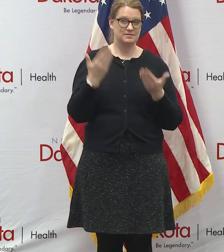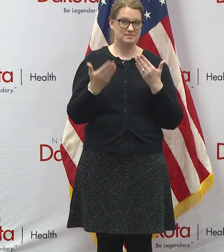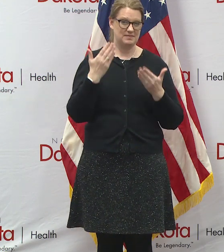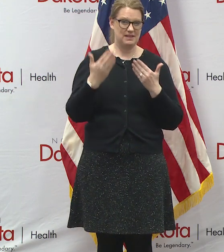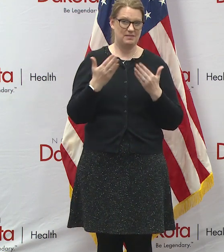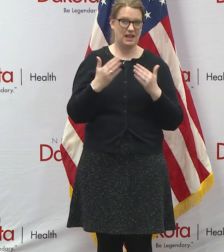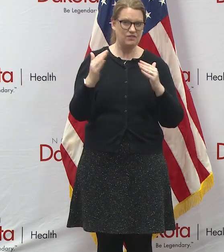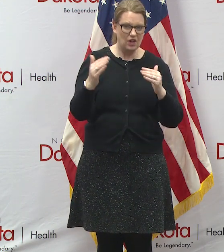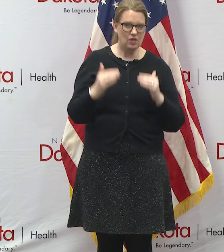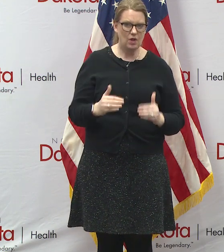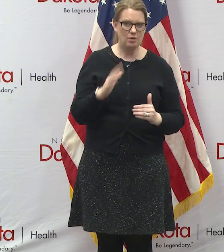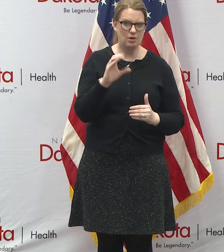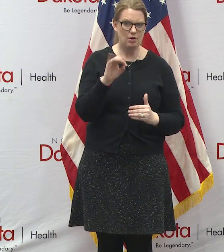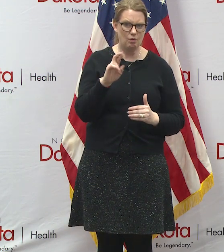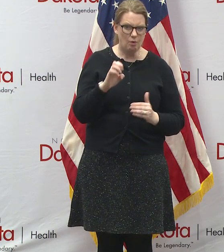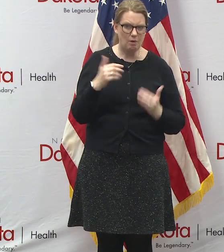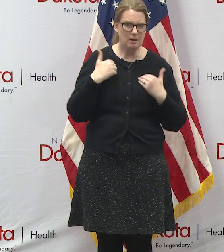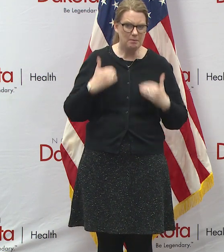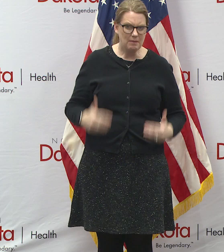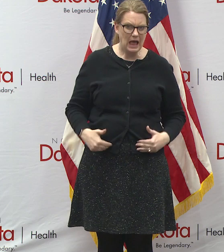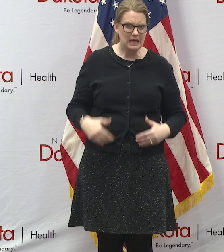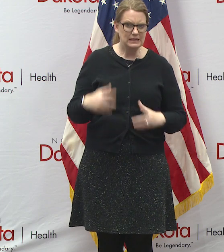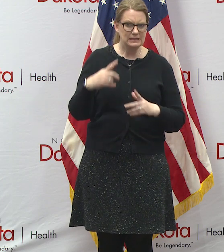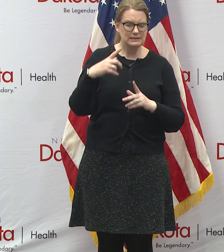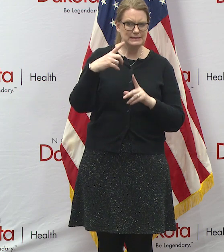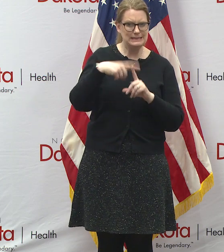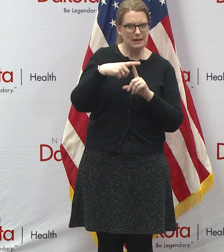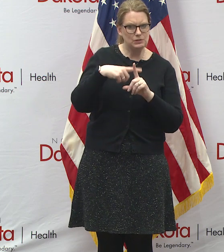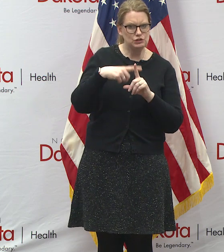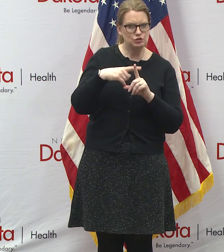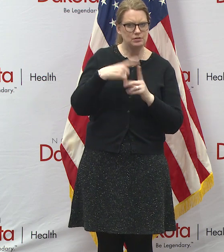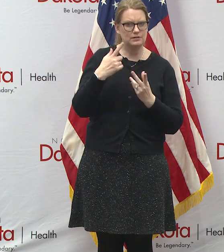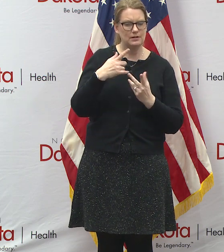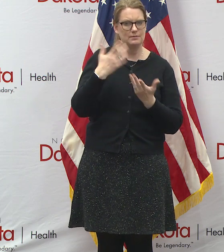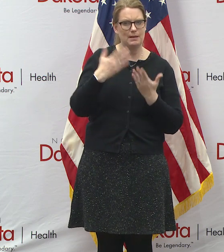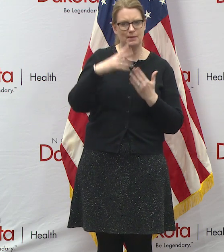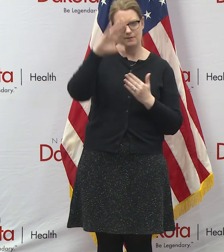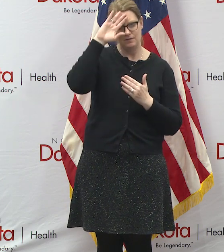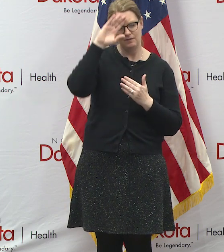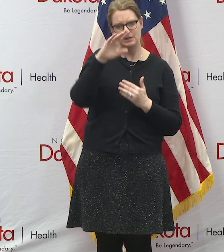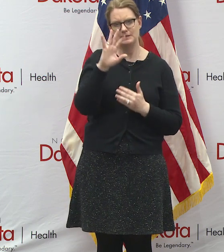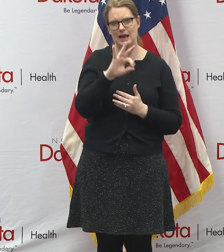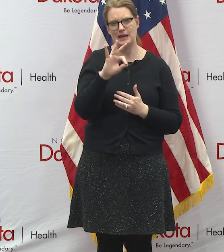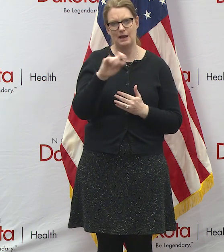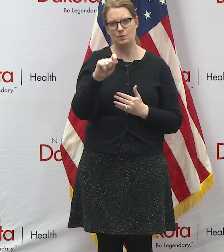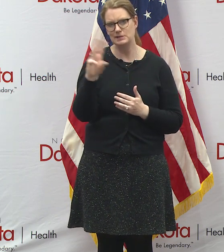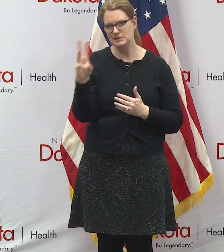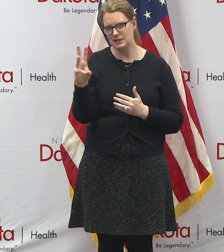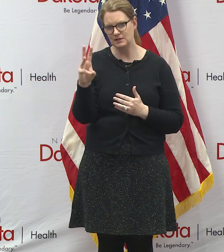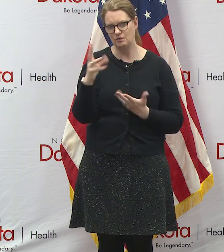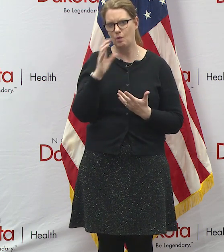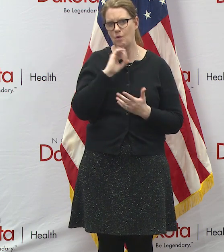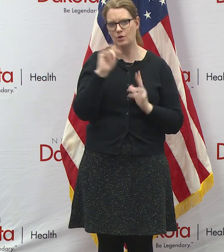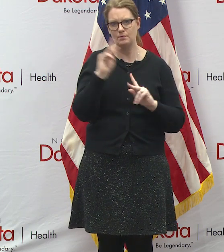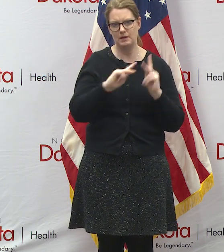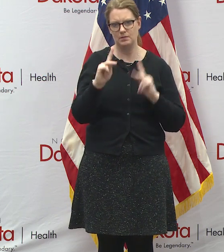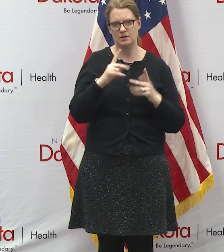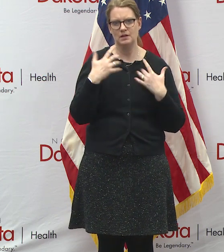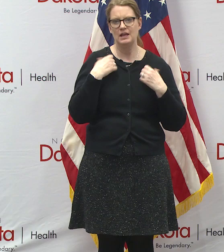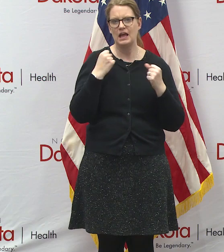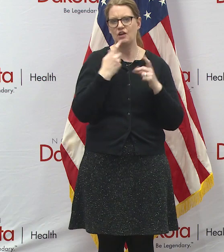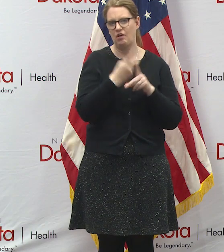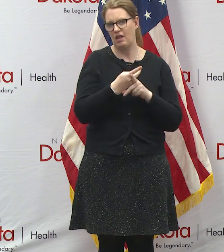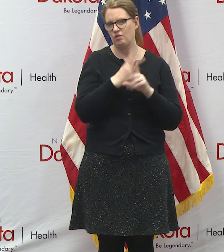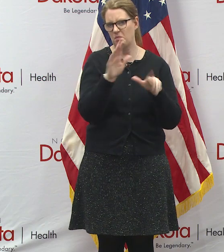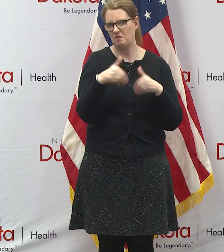core body temperature and that temperature that we might see a fever at is 99.6 and our health care providers